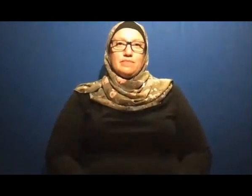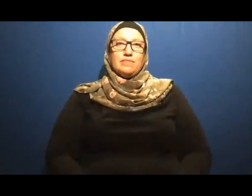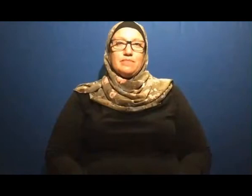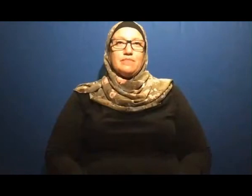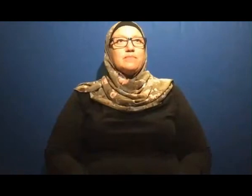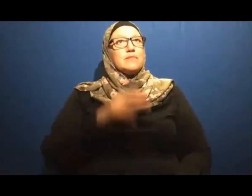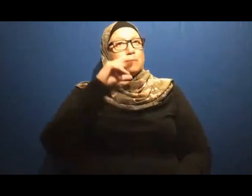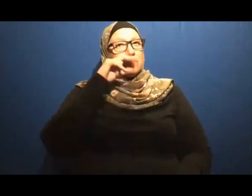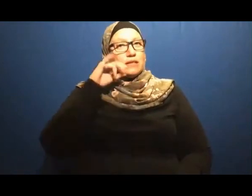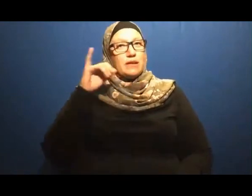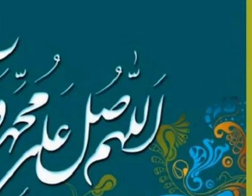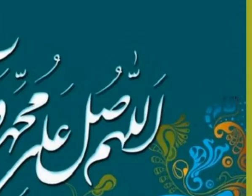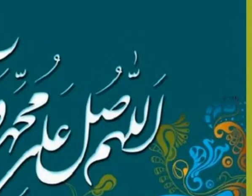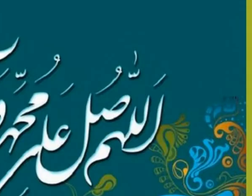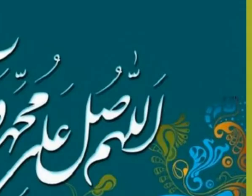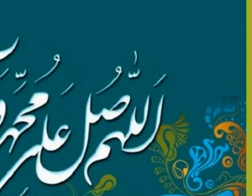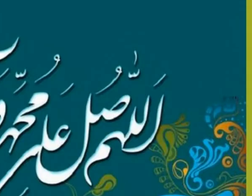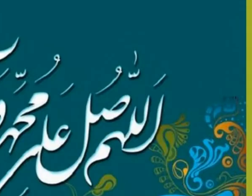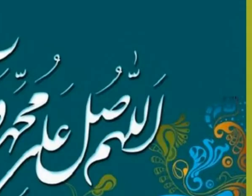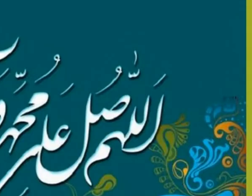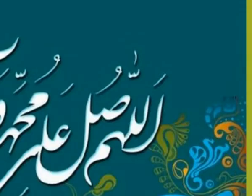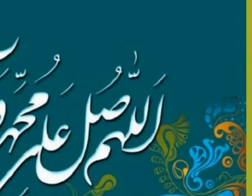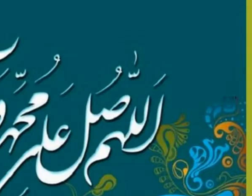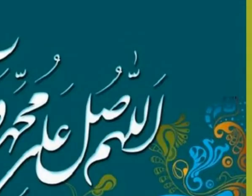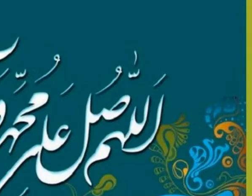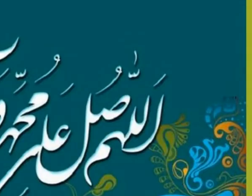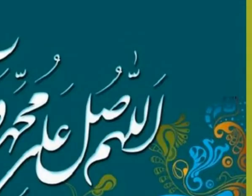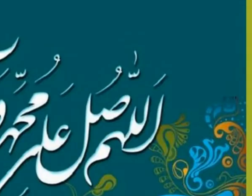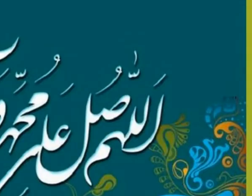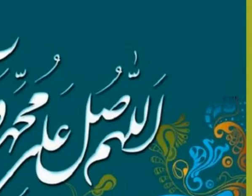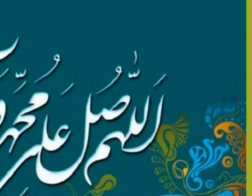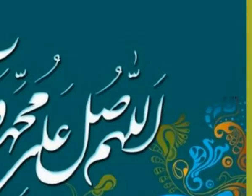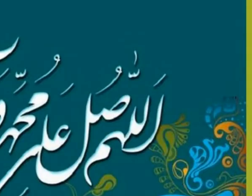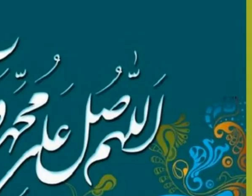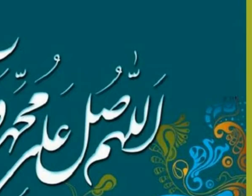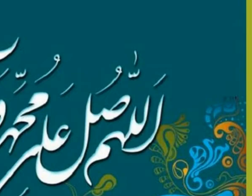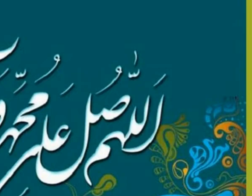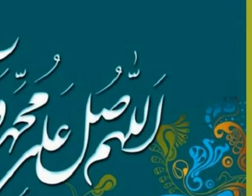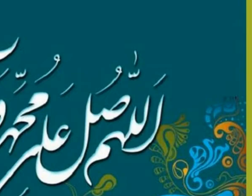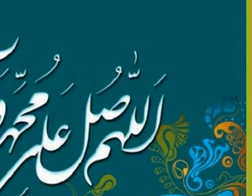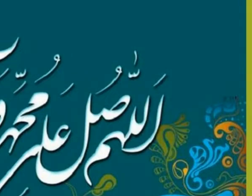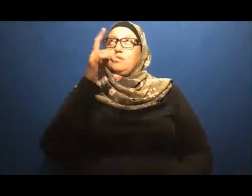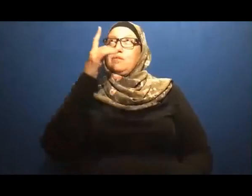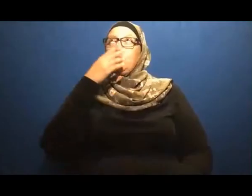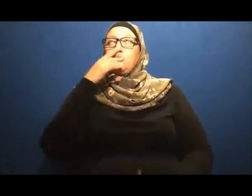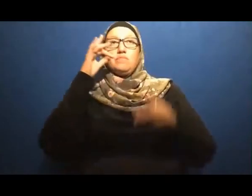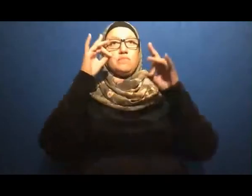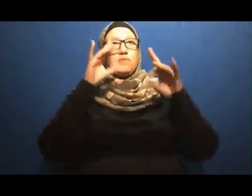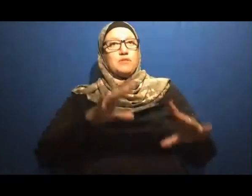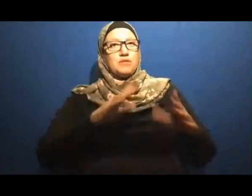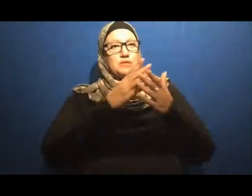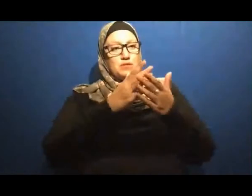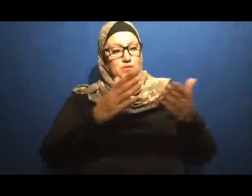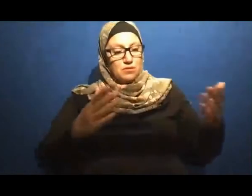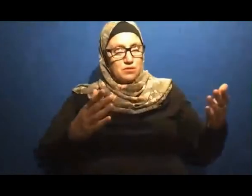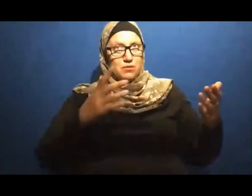qasim muhammad Sallallahu alayhi wa alihi wa sallam la siyama ba qiyat Allah